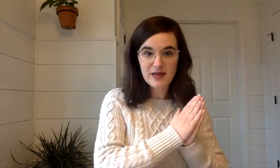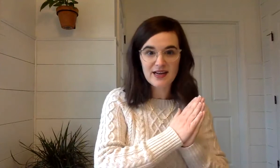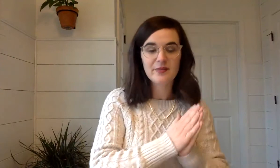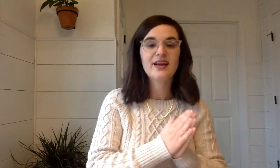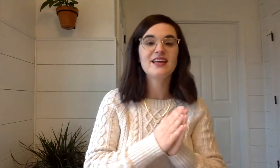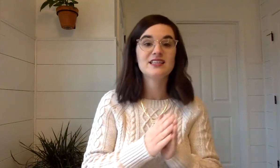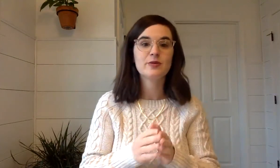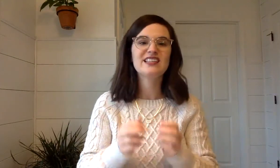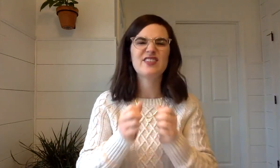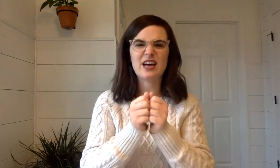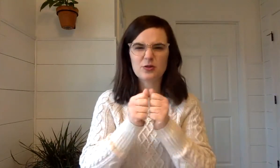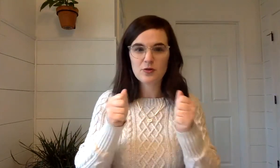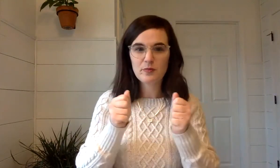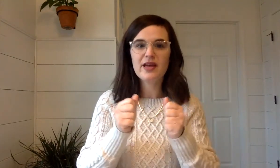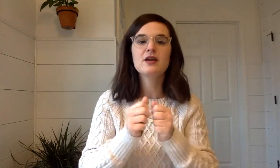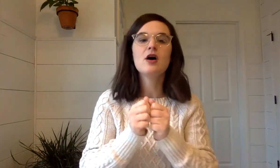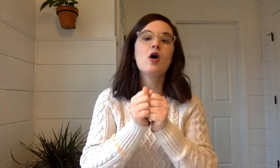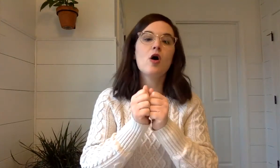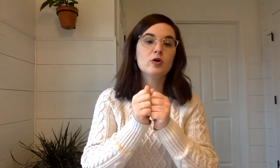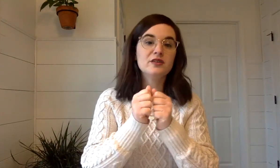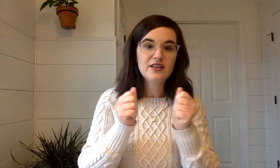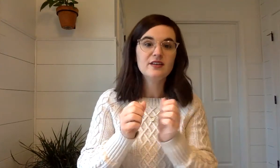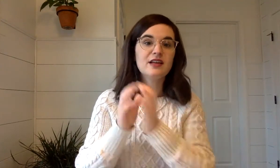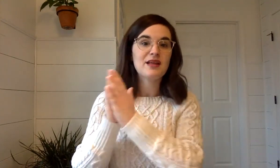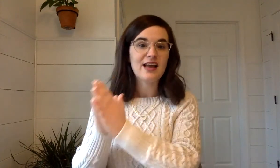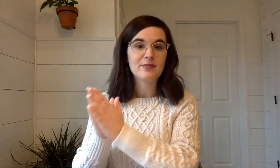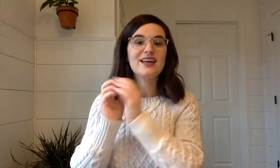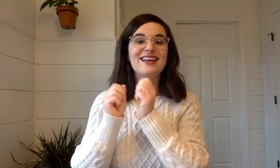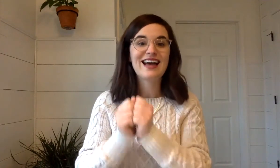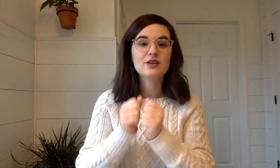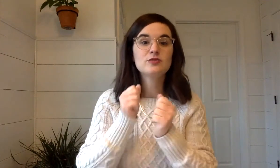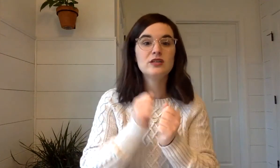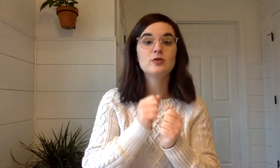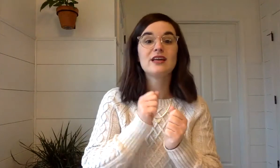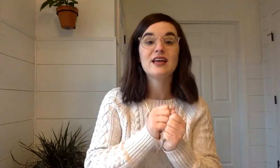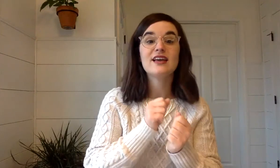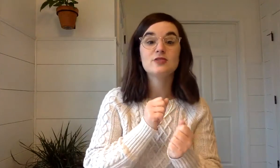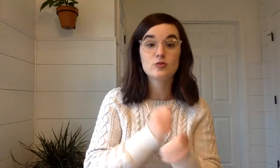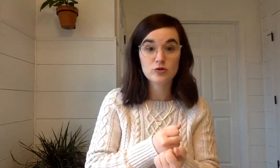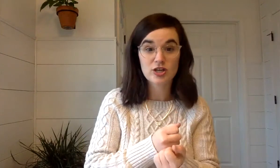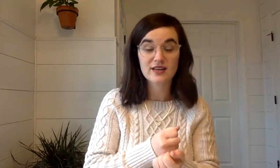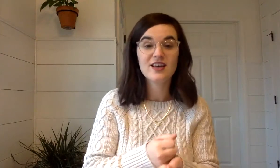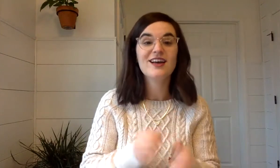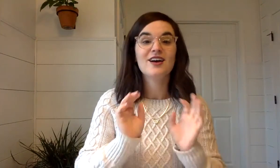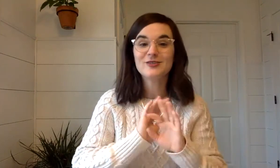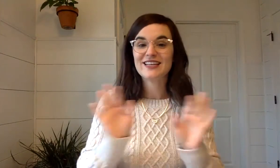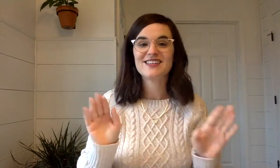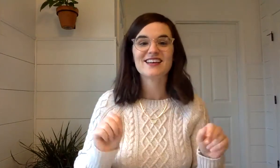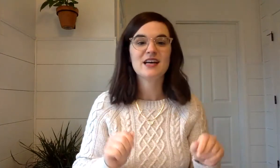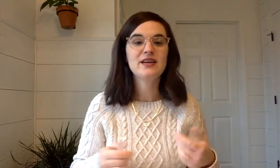palabra y después van a romper o dividir la palabra en cada sonido que escuchen. Ustedes ya saben